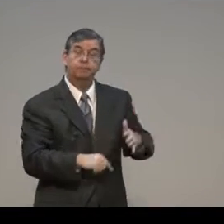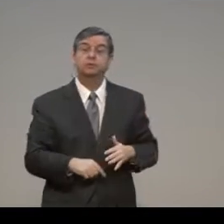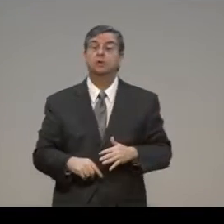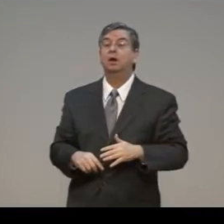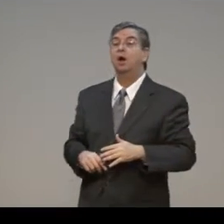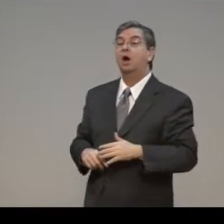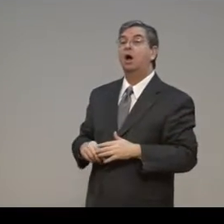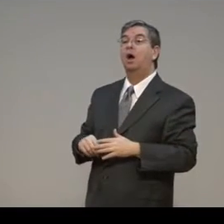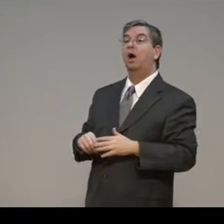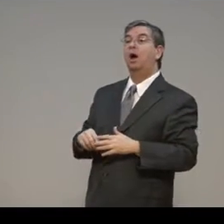God through Moses.